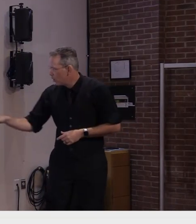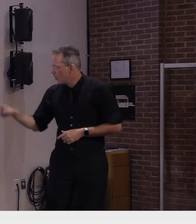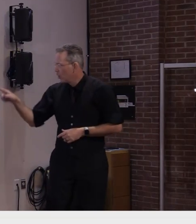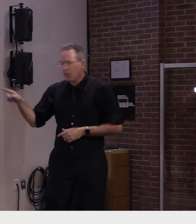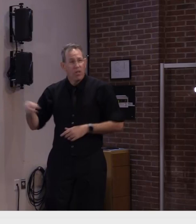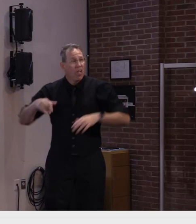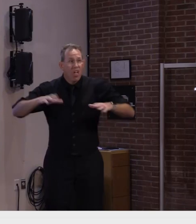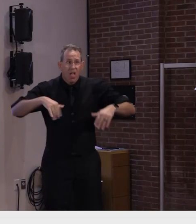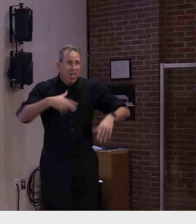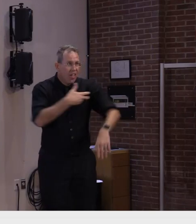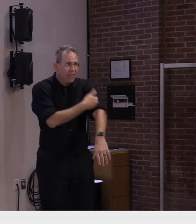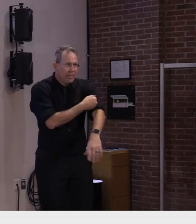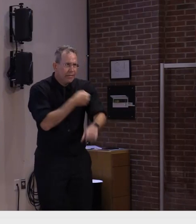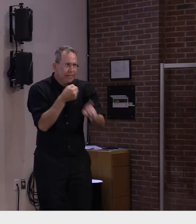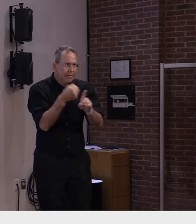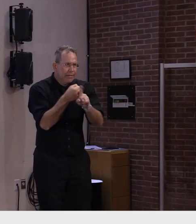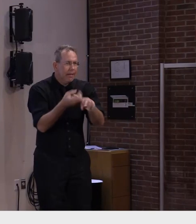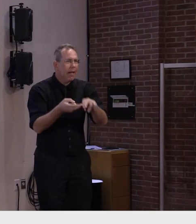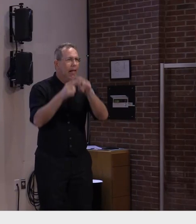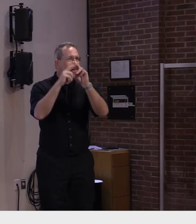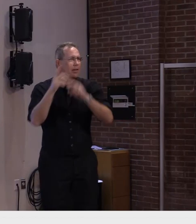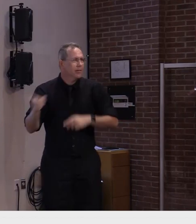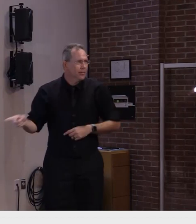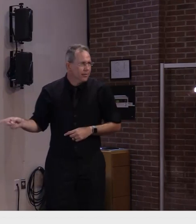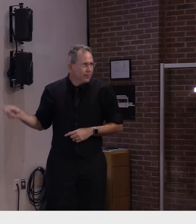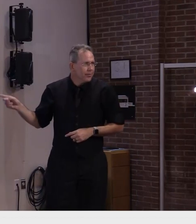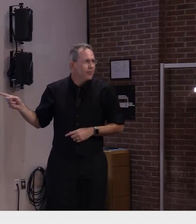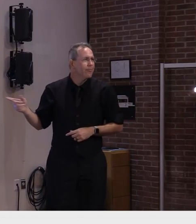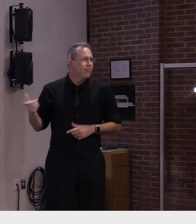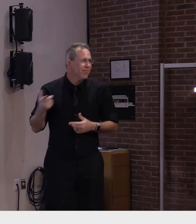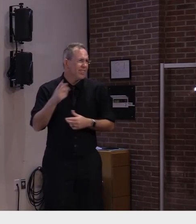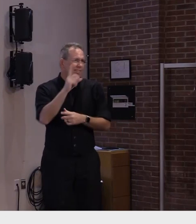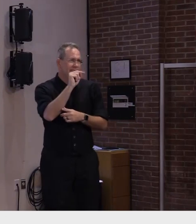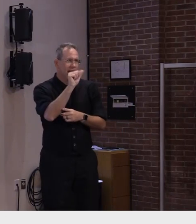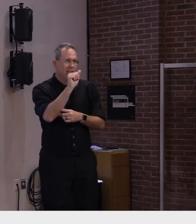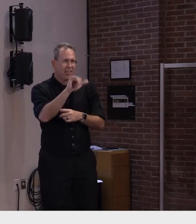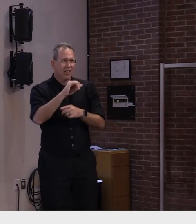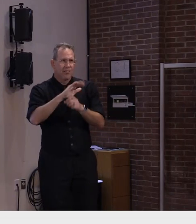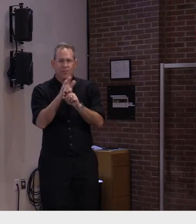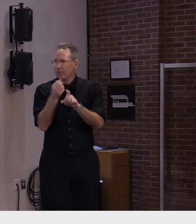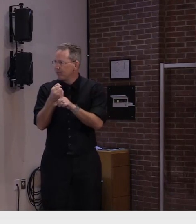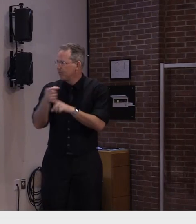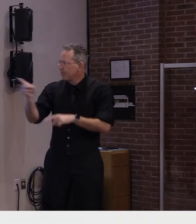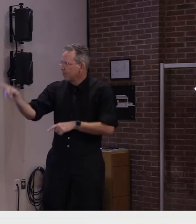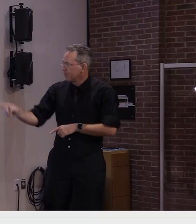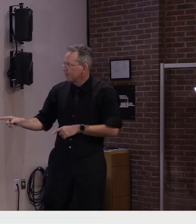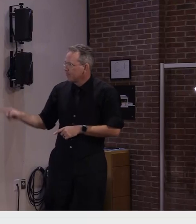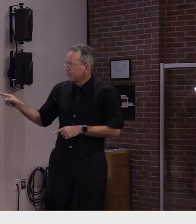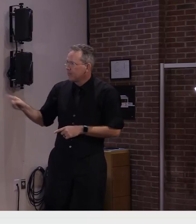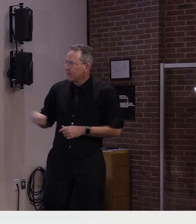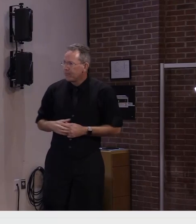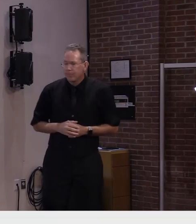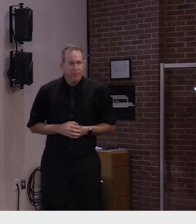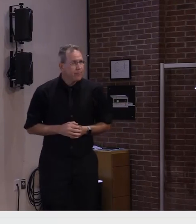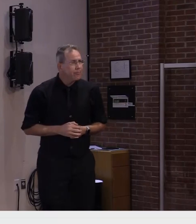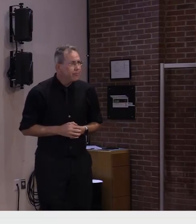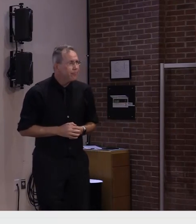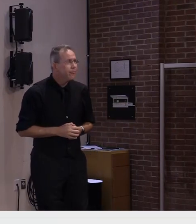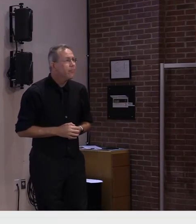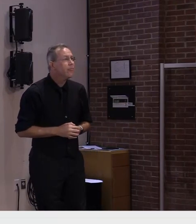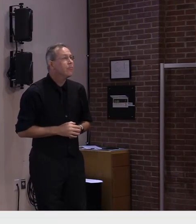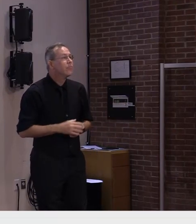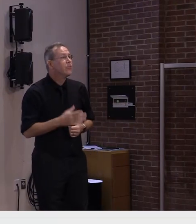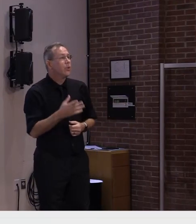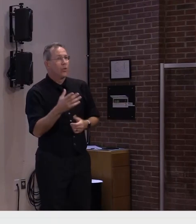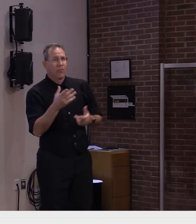than the fully vaccinated population again another reason for those who haven't done so to protect themselves from the